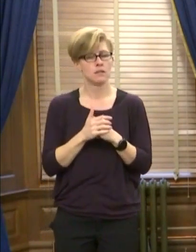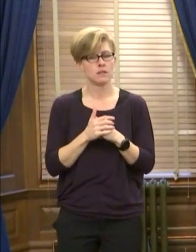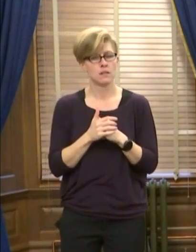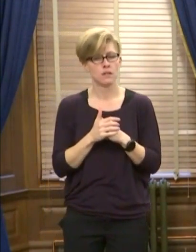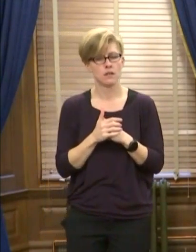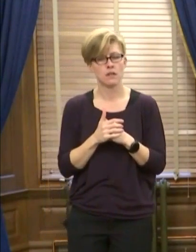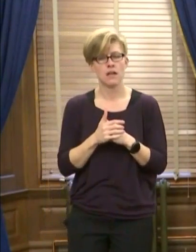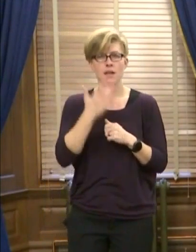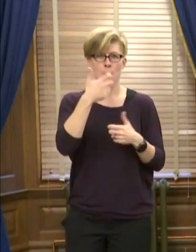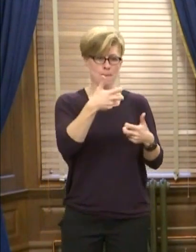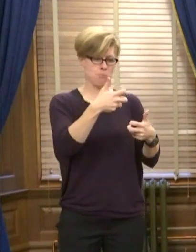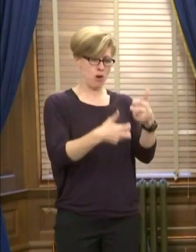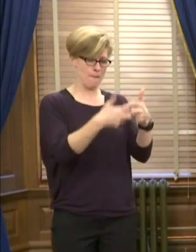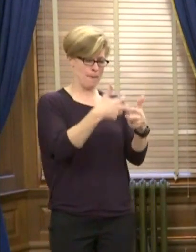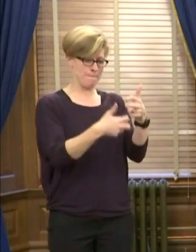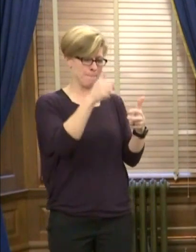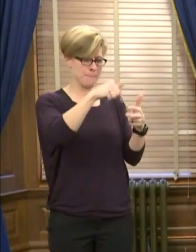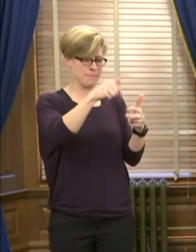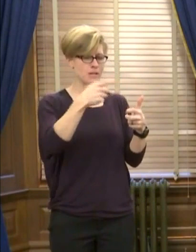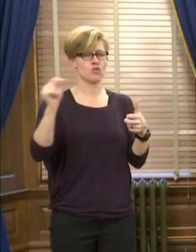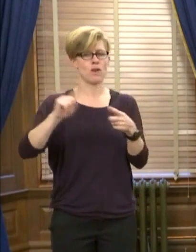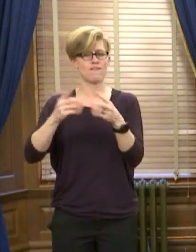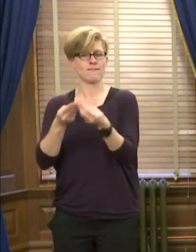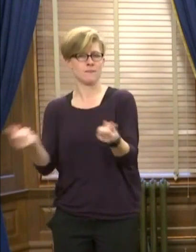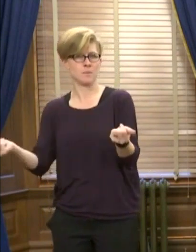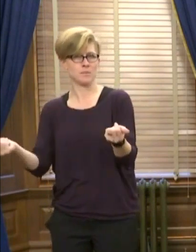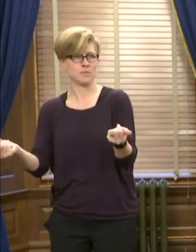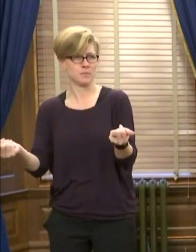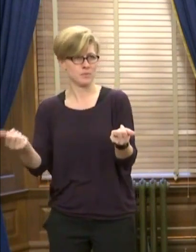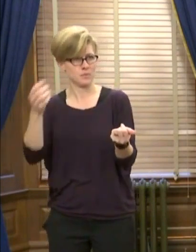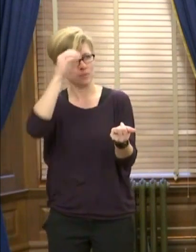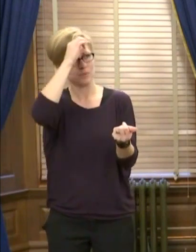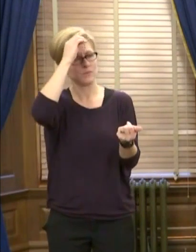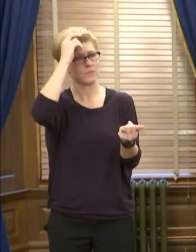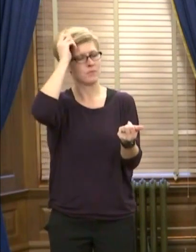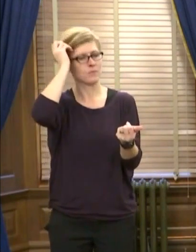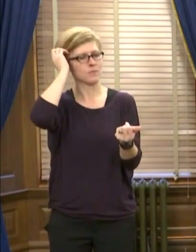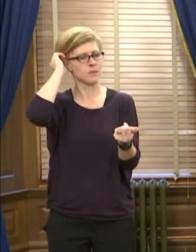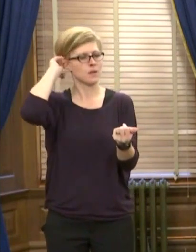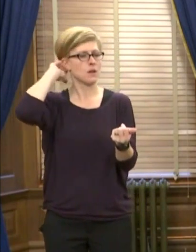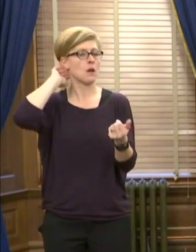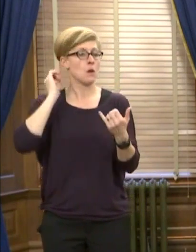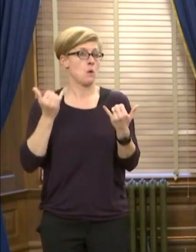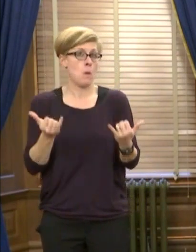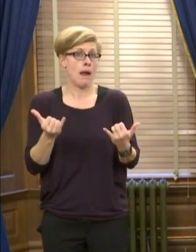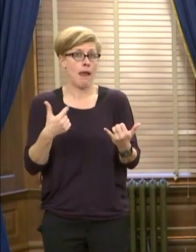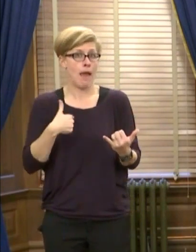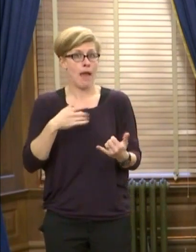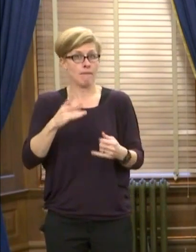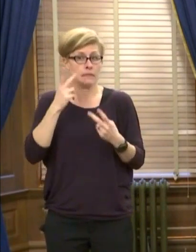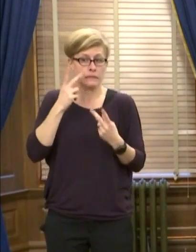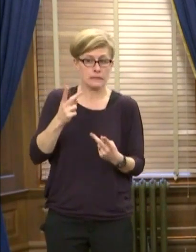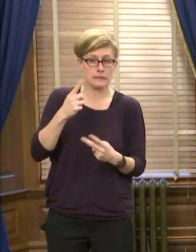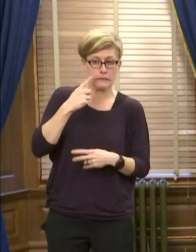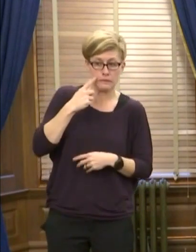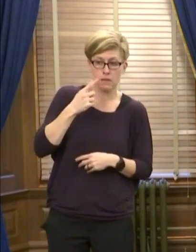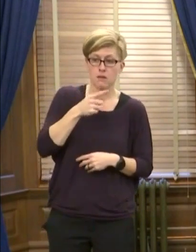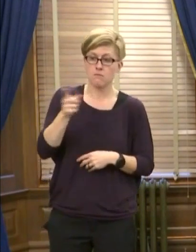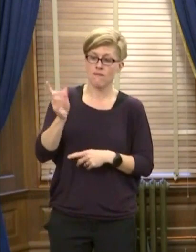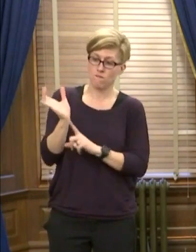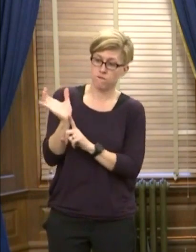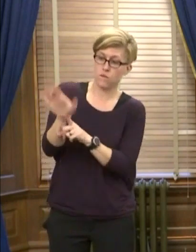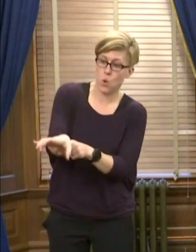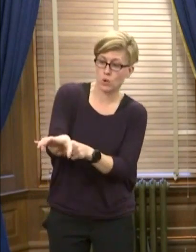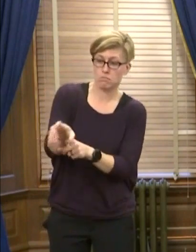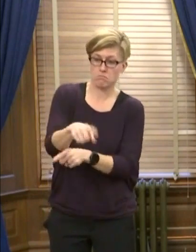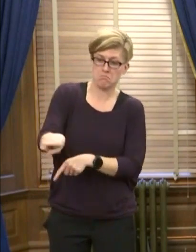search of a problem. You know, there have been no accounts of employers forcing folks. If anything, I think